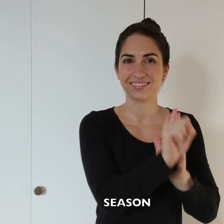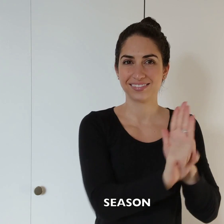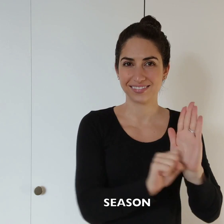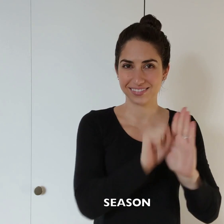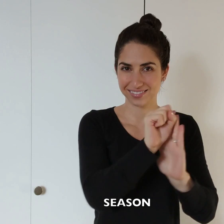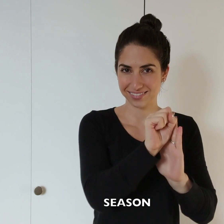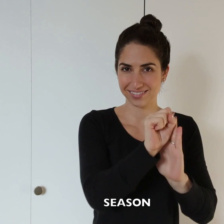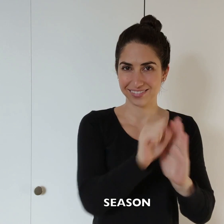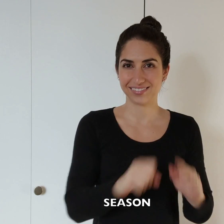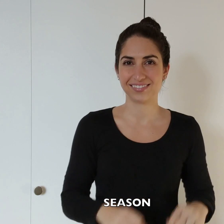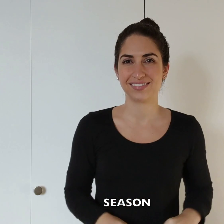SEASON.